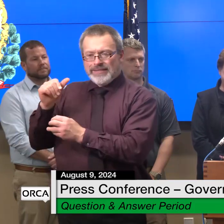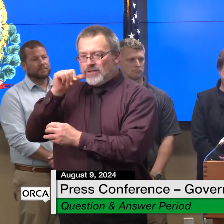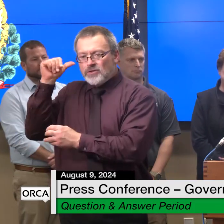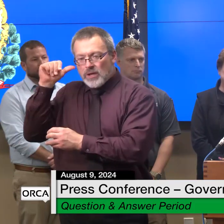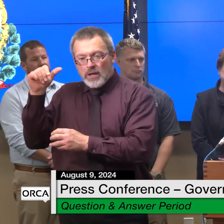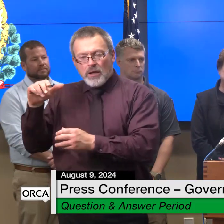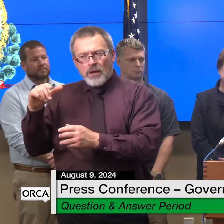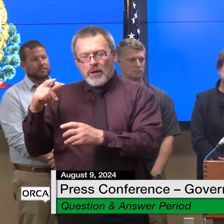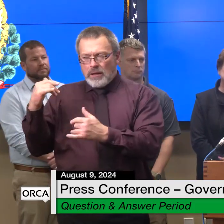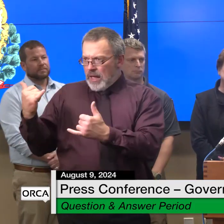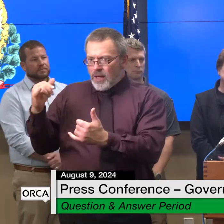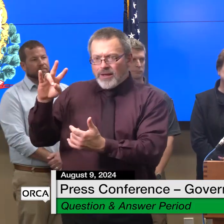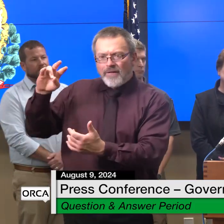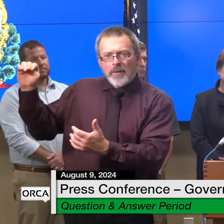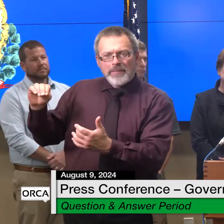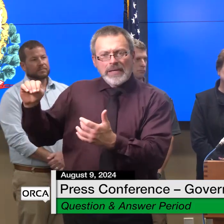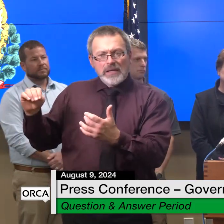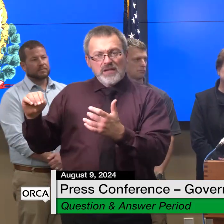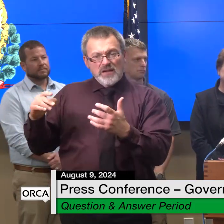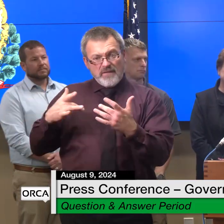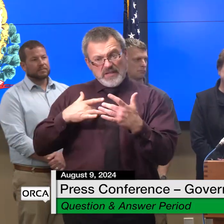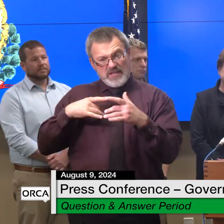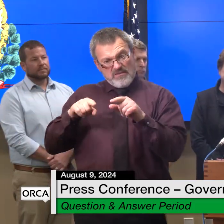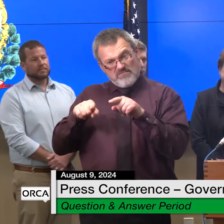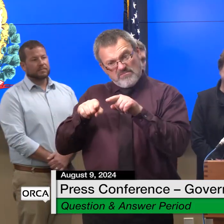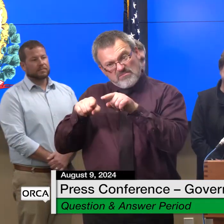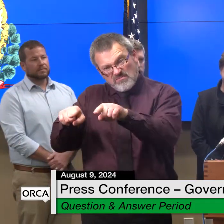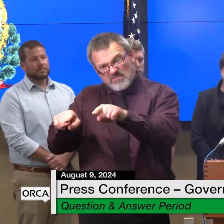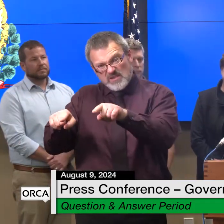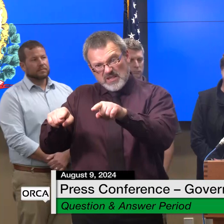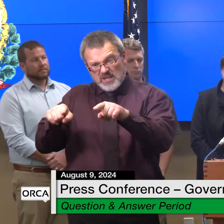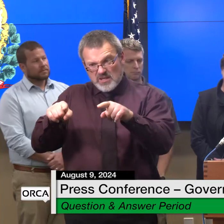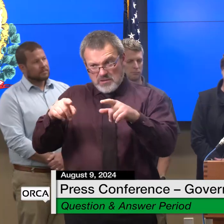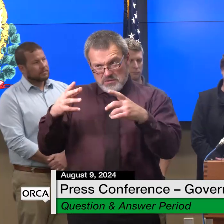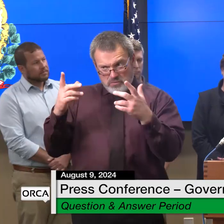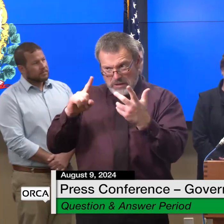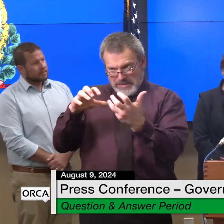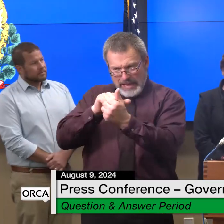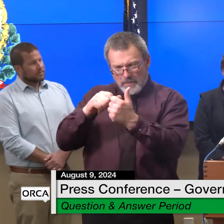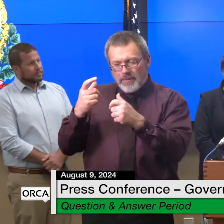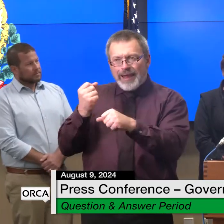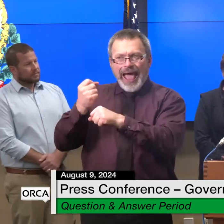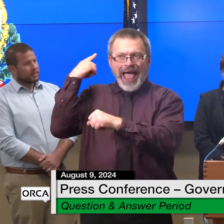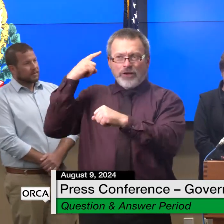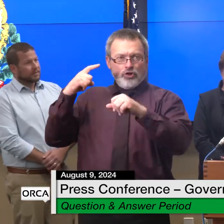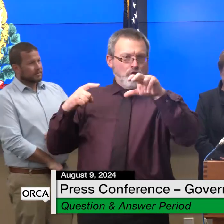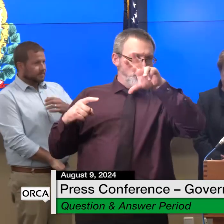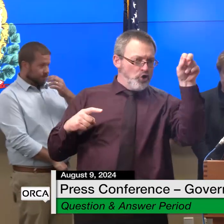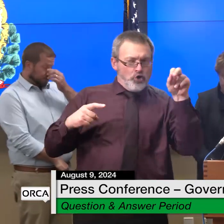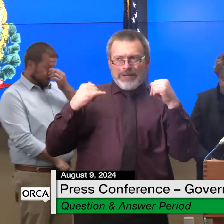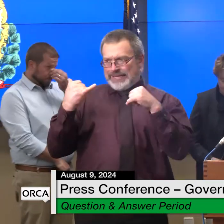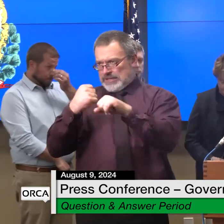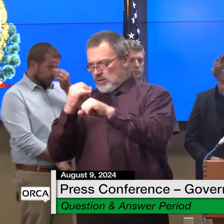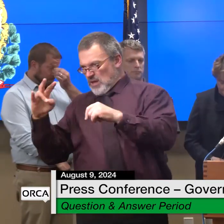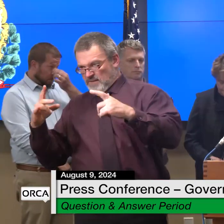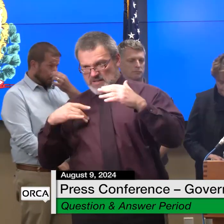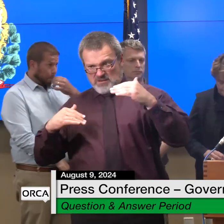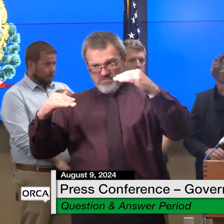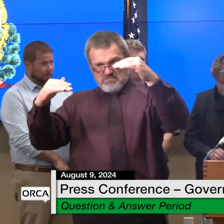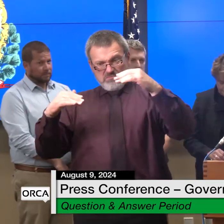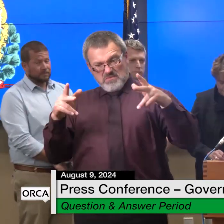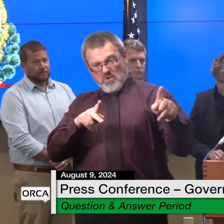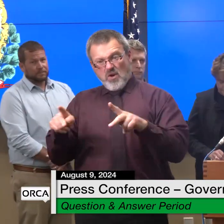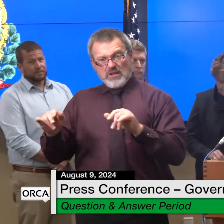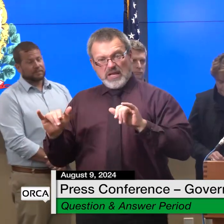proportional based on damages assessed this year or just money yeah secretary curly can go into more detail but um